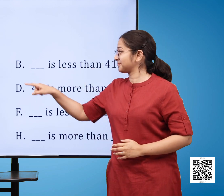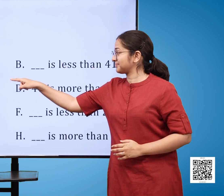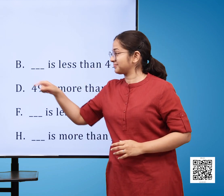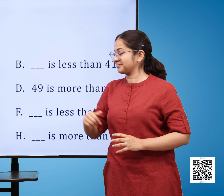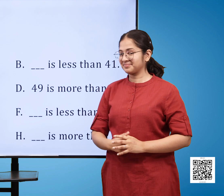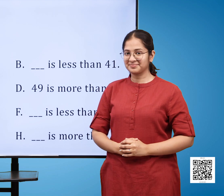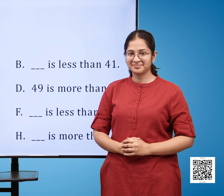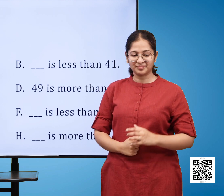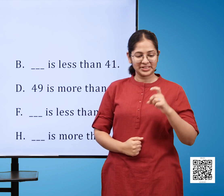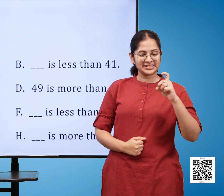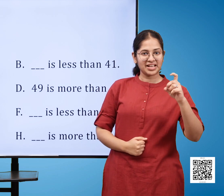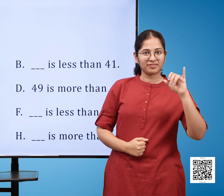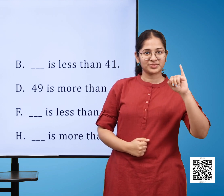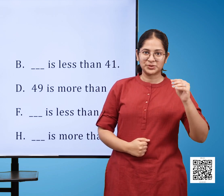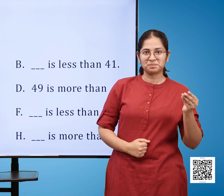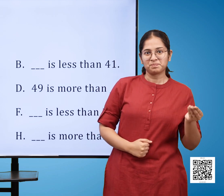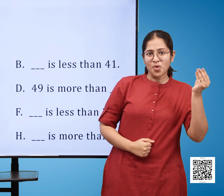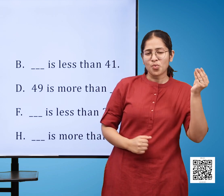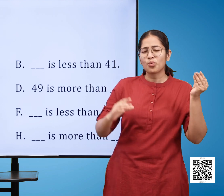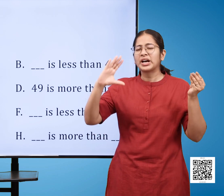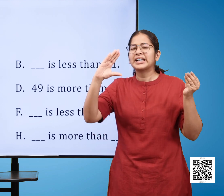c blank is less than 76